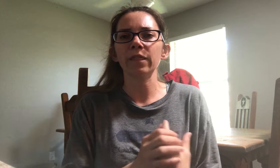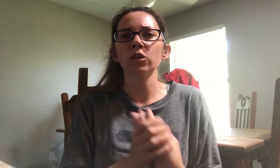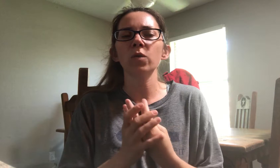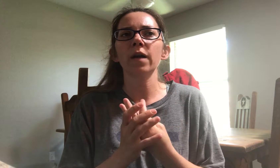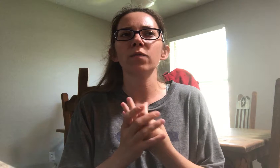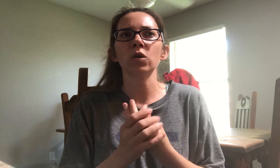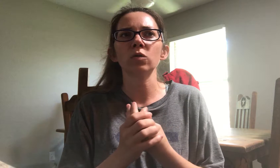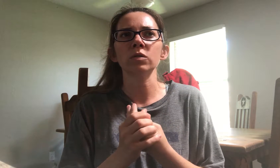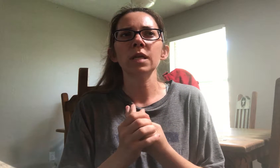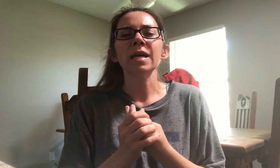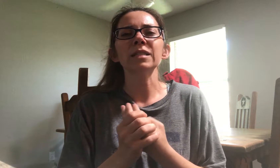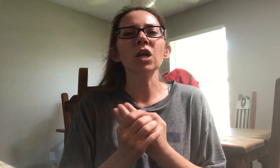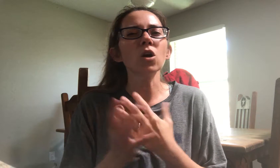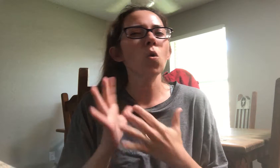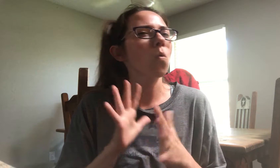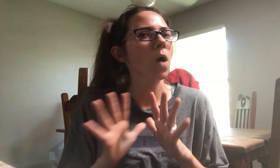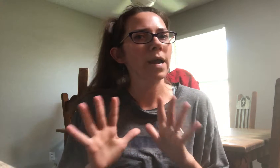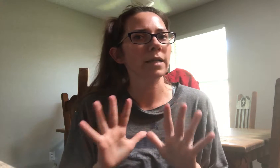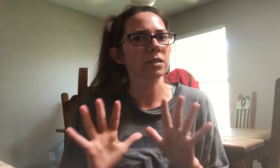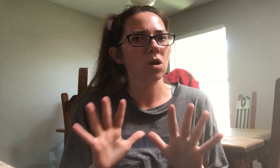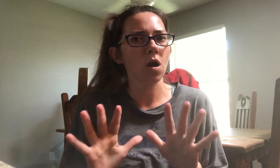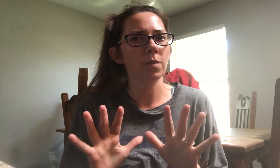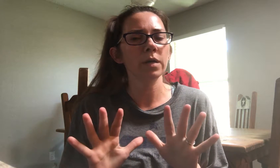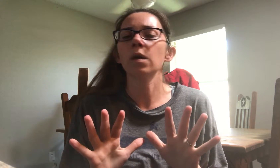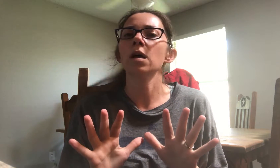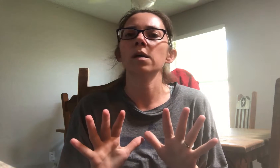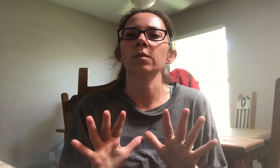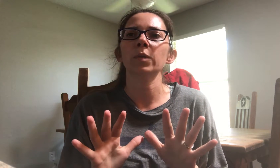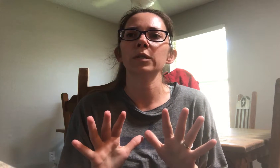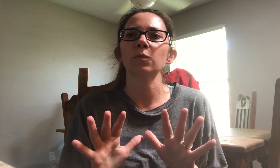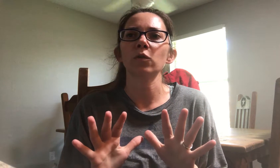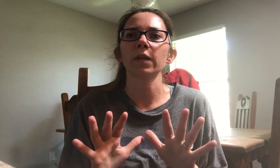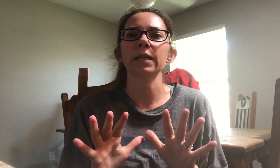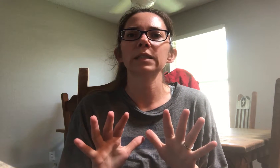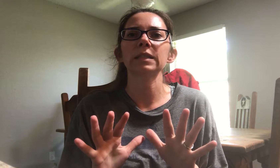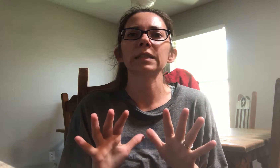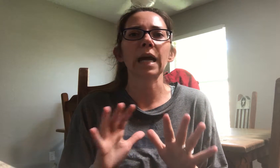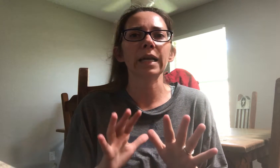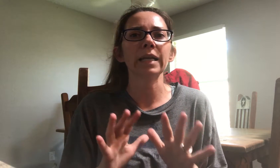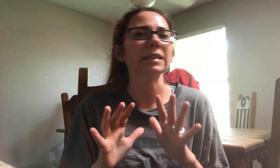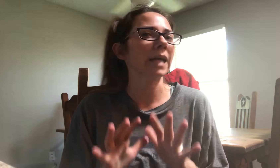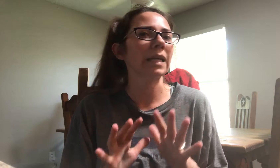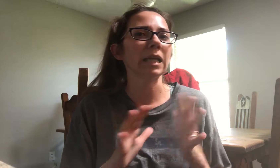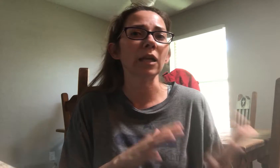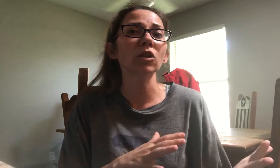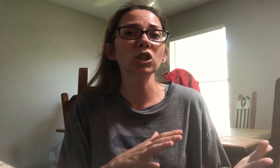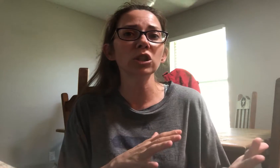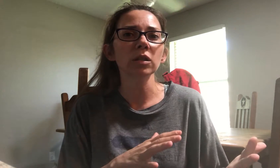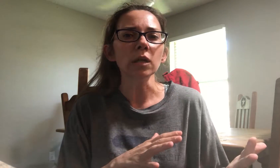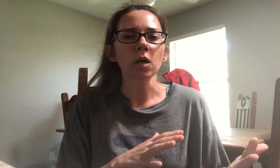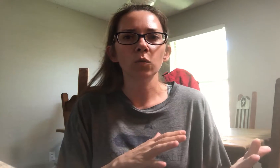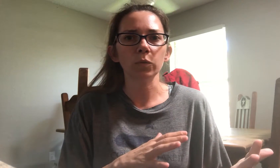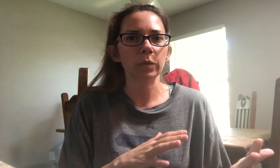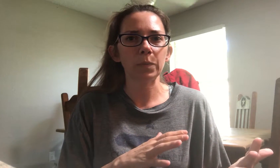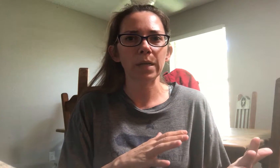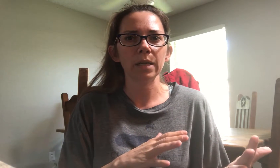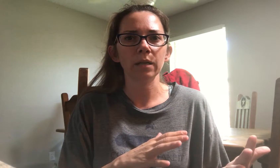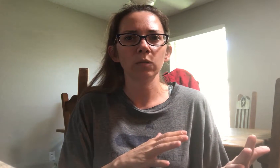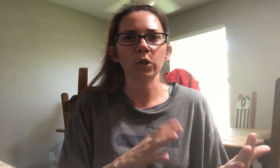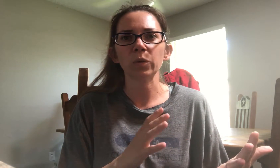And then you have those, it's not quite as common, um, but it's more of like signing exact English would be what you